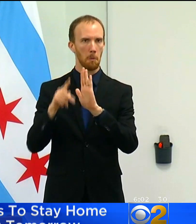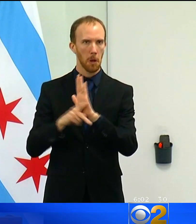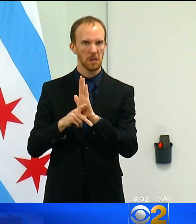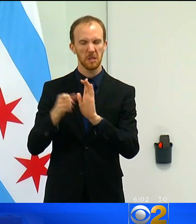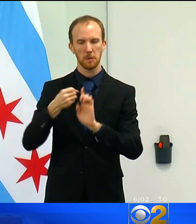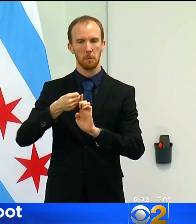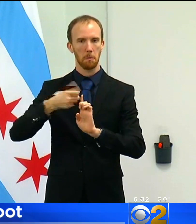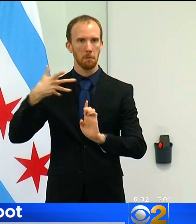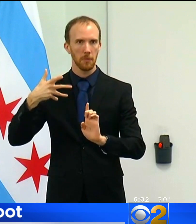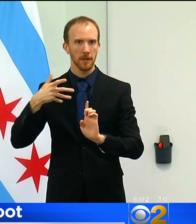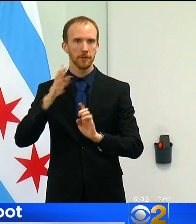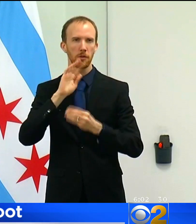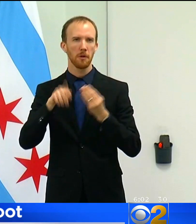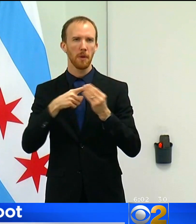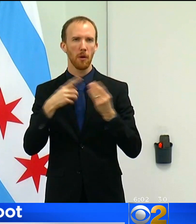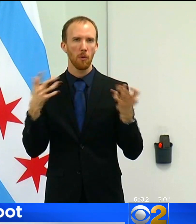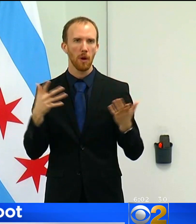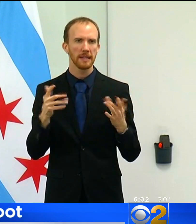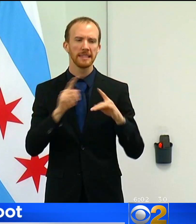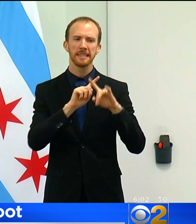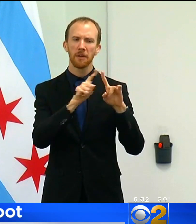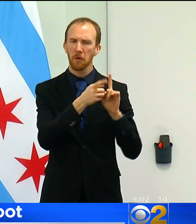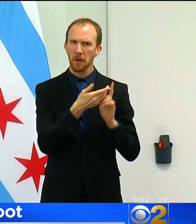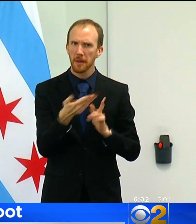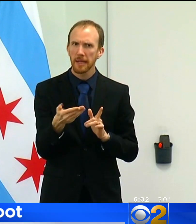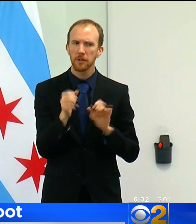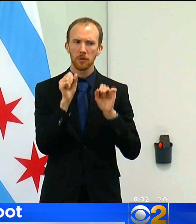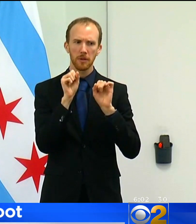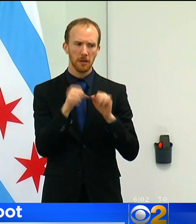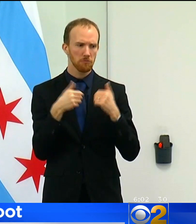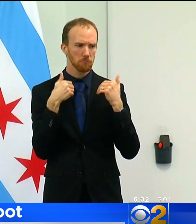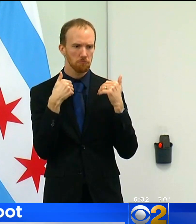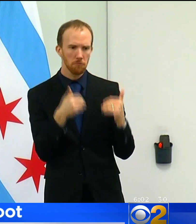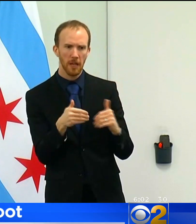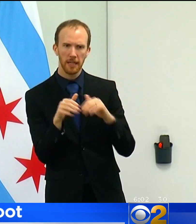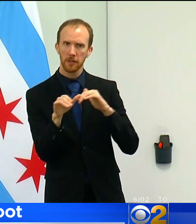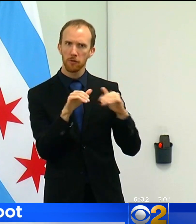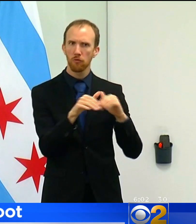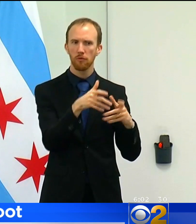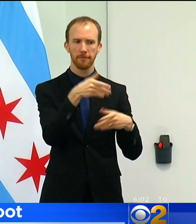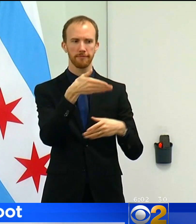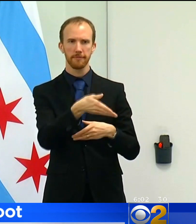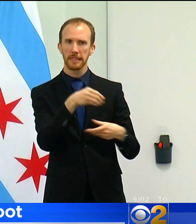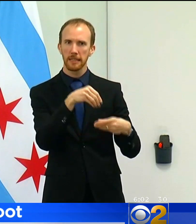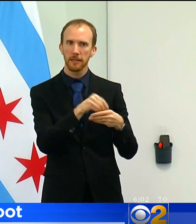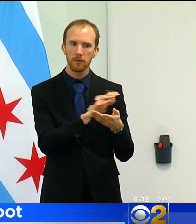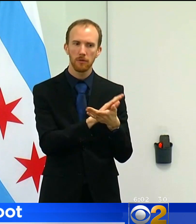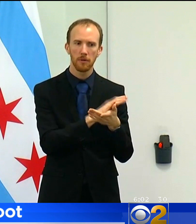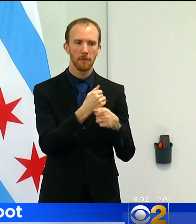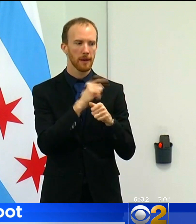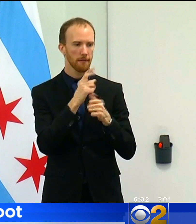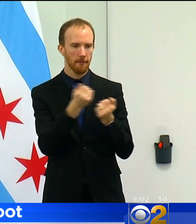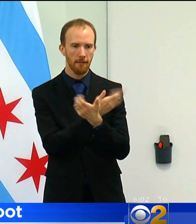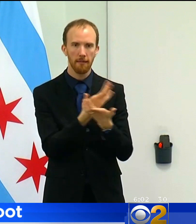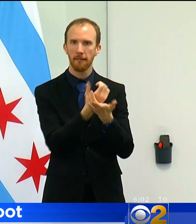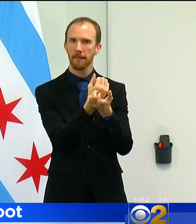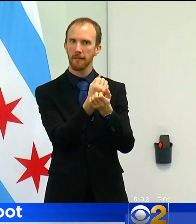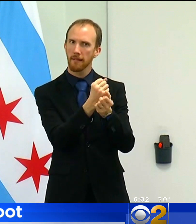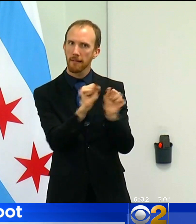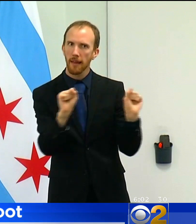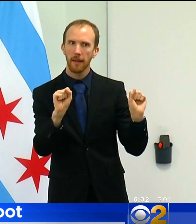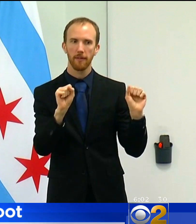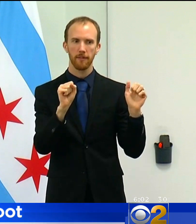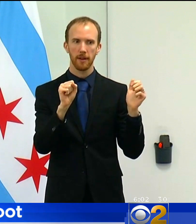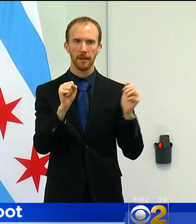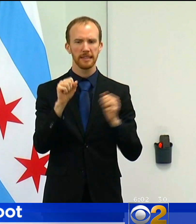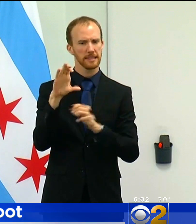about the precautions that can be taken in schools to keep kids safe and that in-person learning where